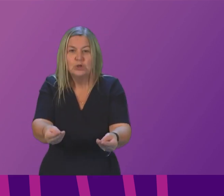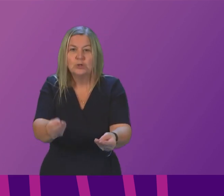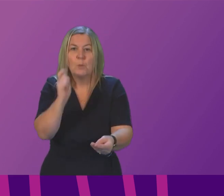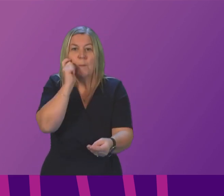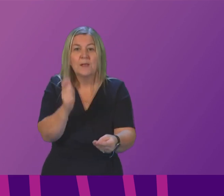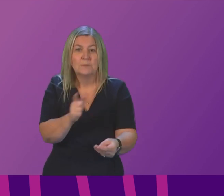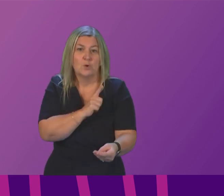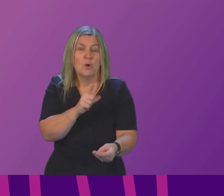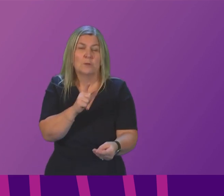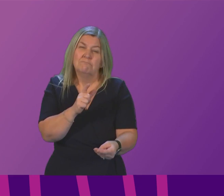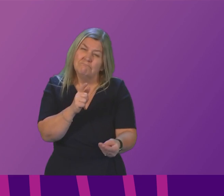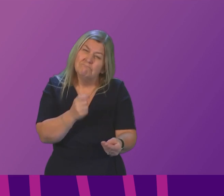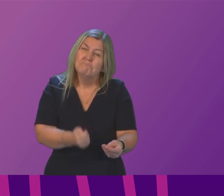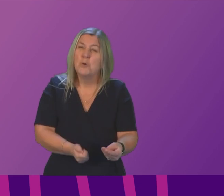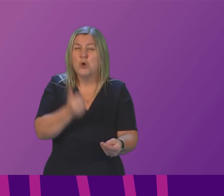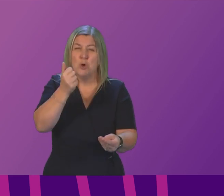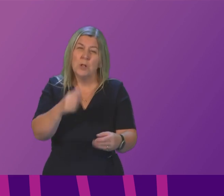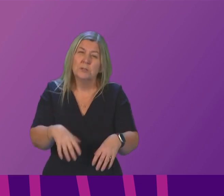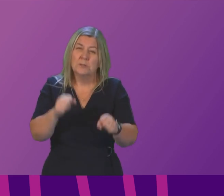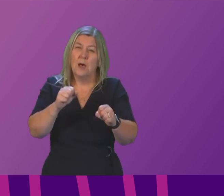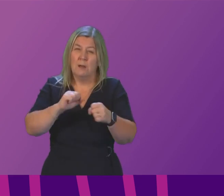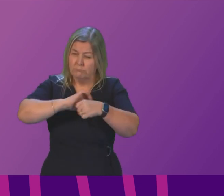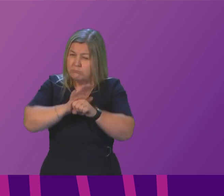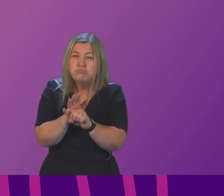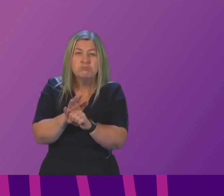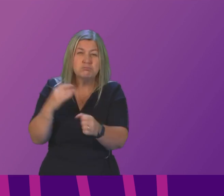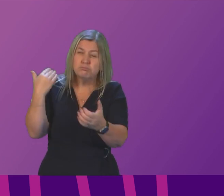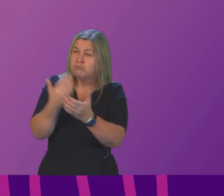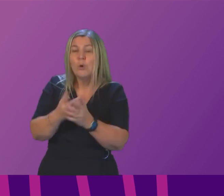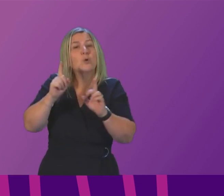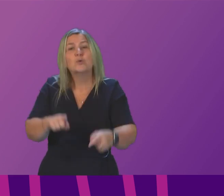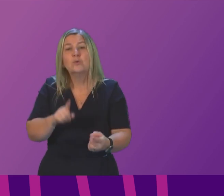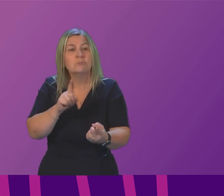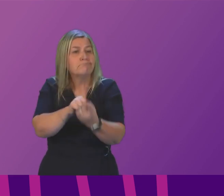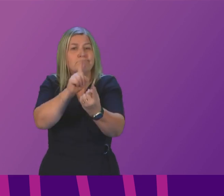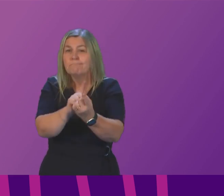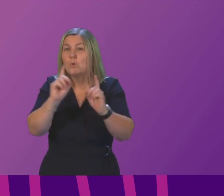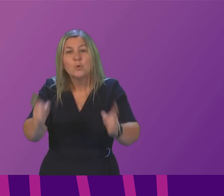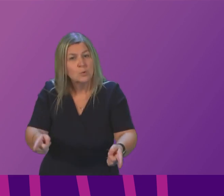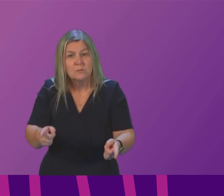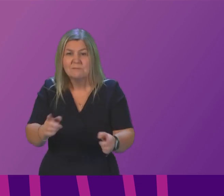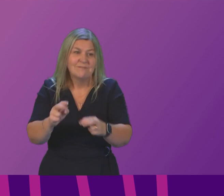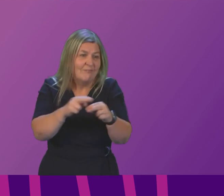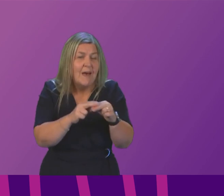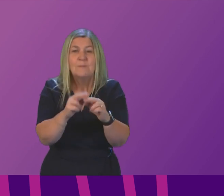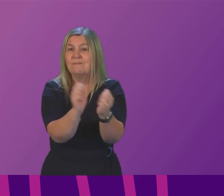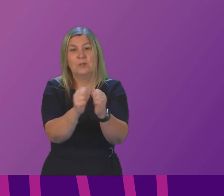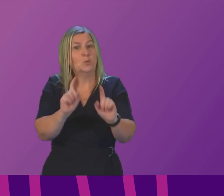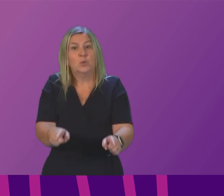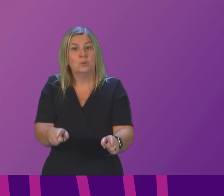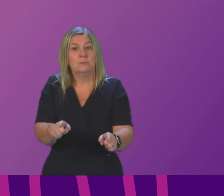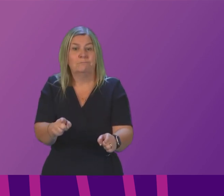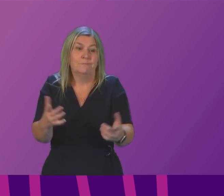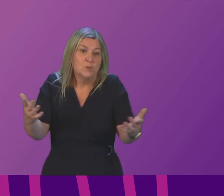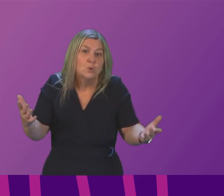during particularly the early stages of the pandemic of in-person contact with loved ones over a sustained period of time has been